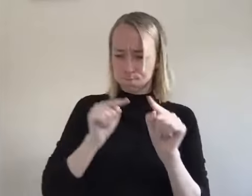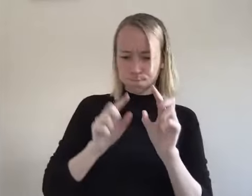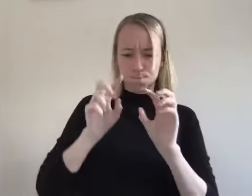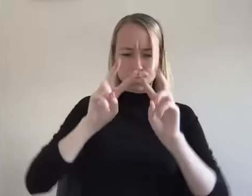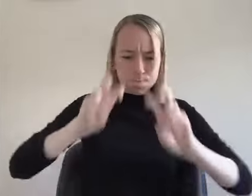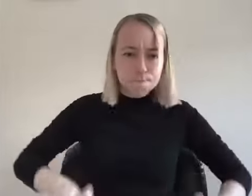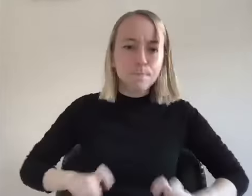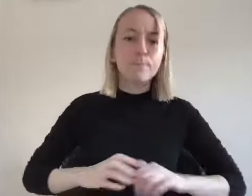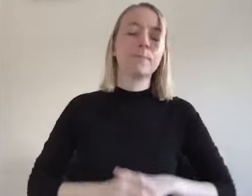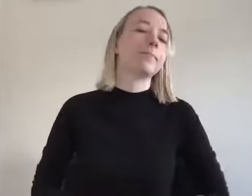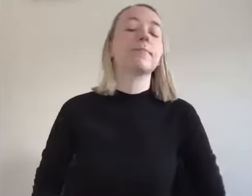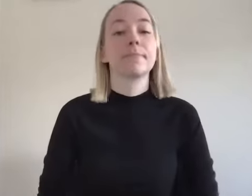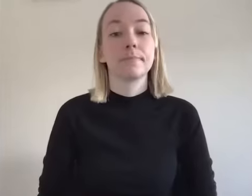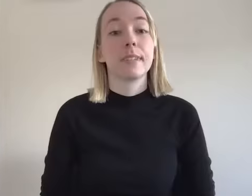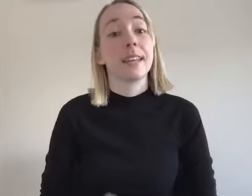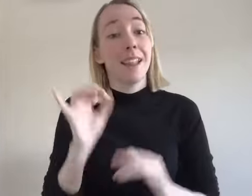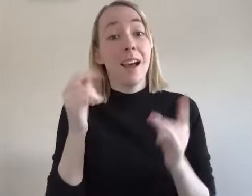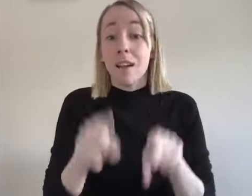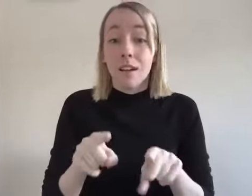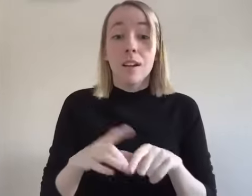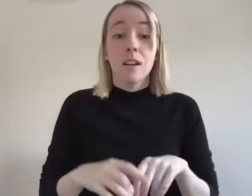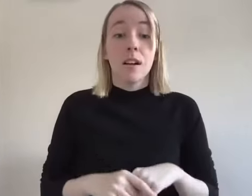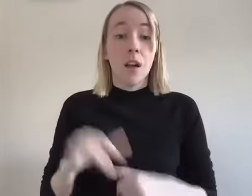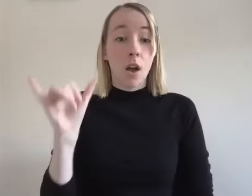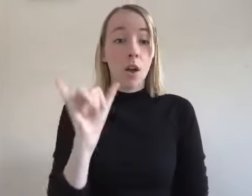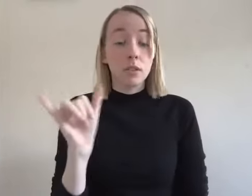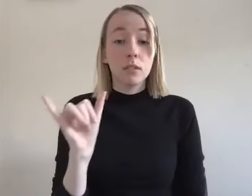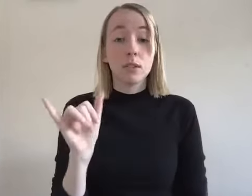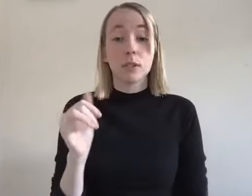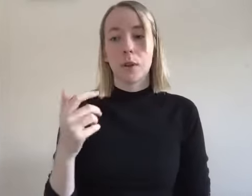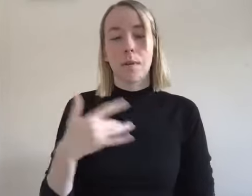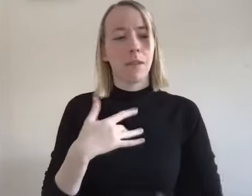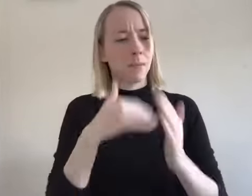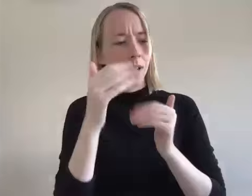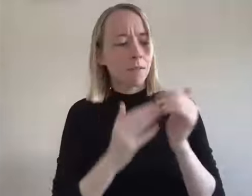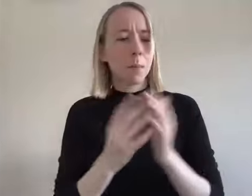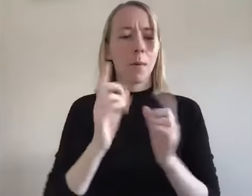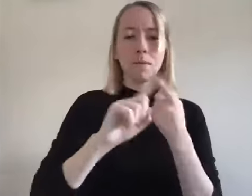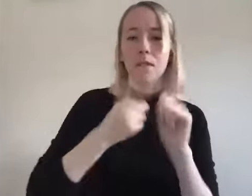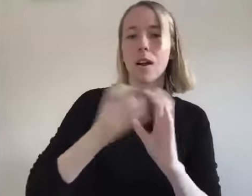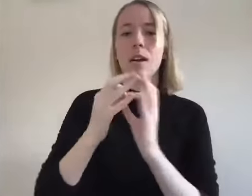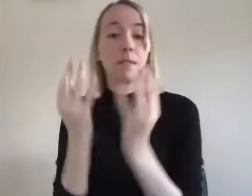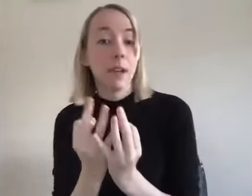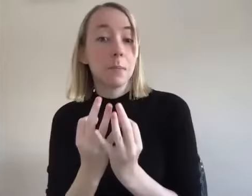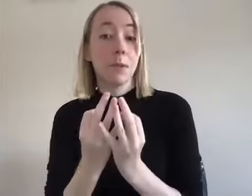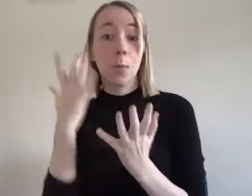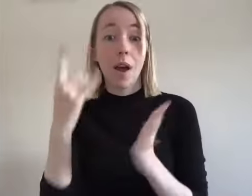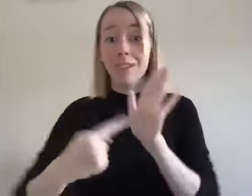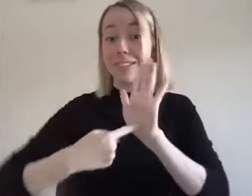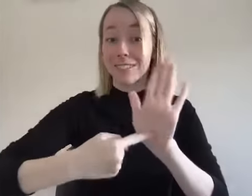that and you know when that happens that also gives comfort to friends and families because that gives an